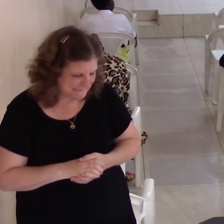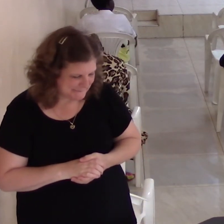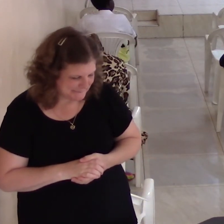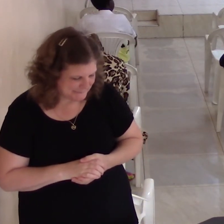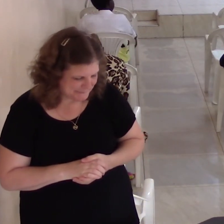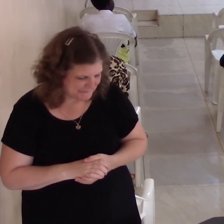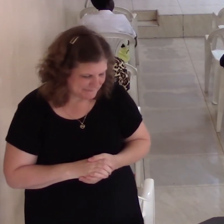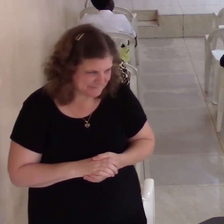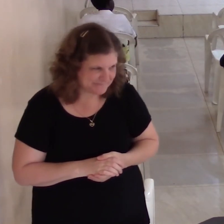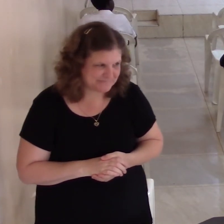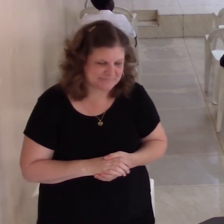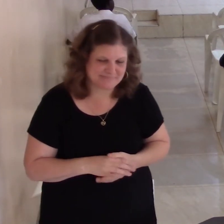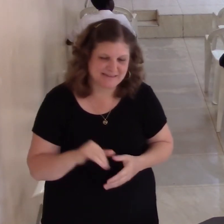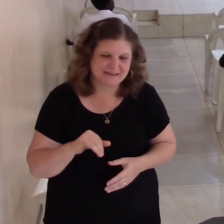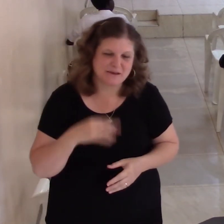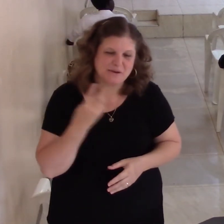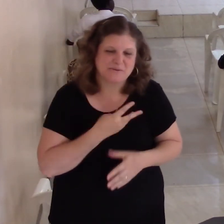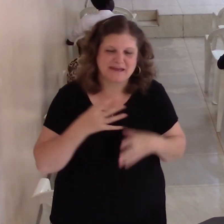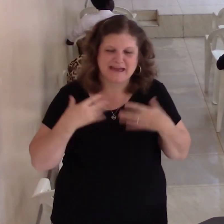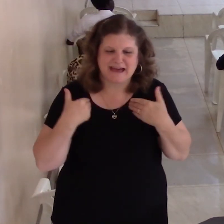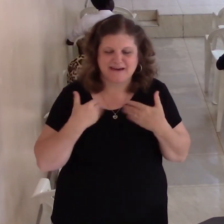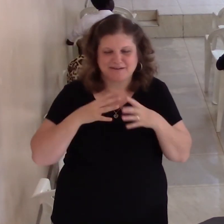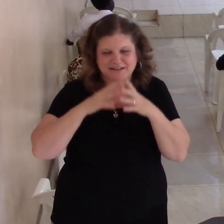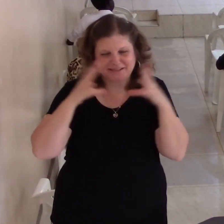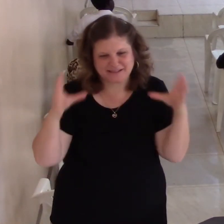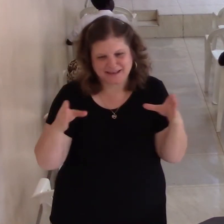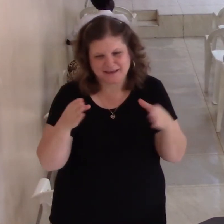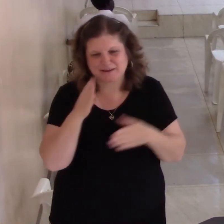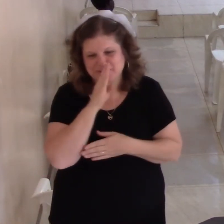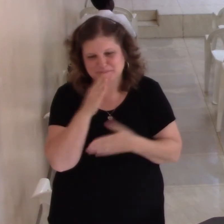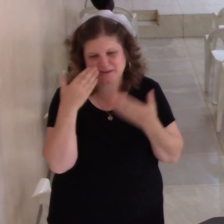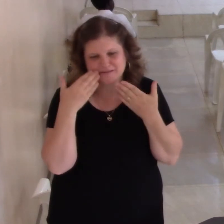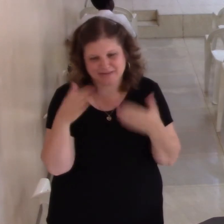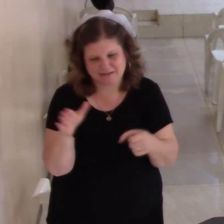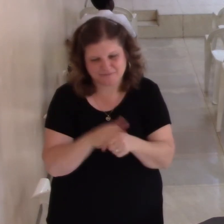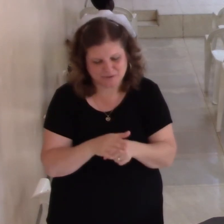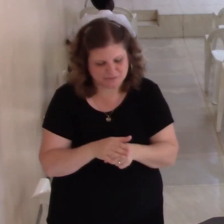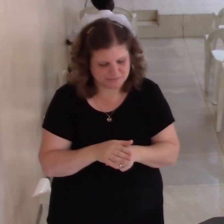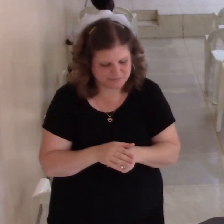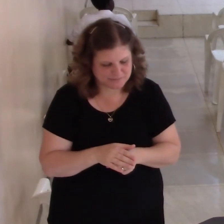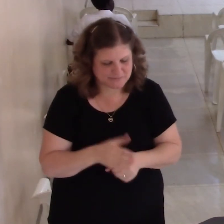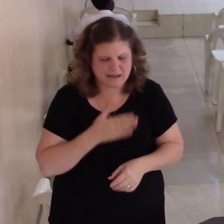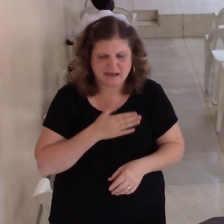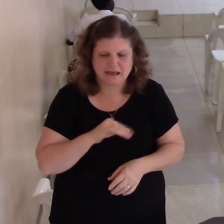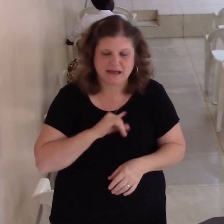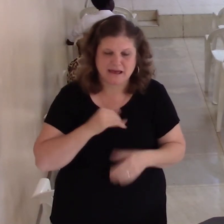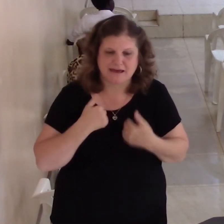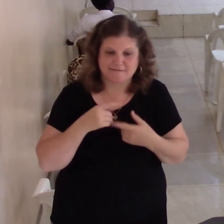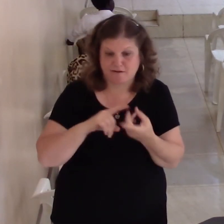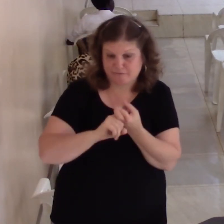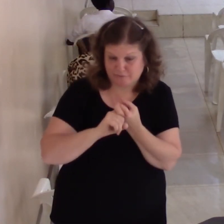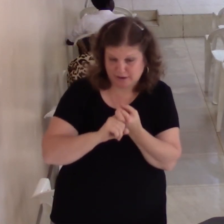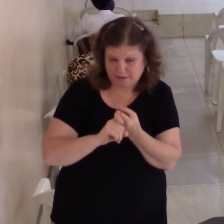I have so much to think. There's a friend of mine his name is Chris who grew up together for about three years.